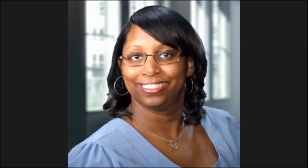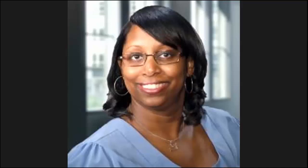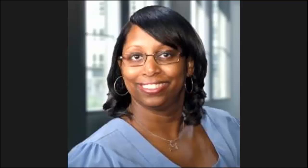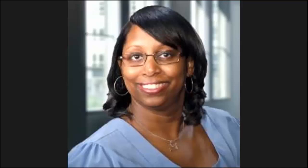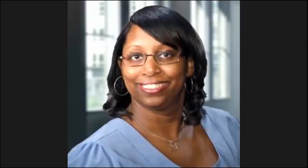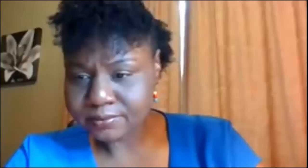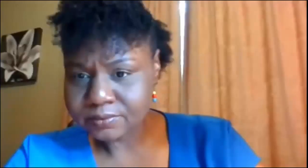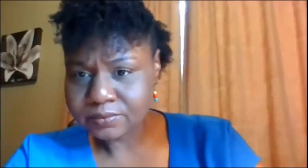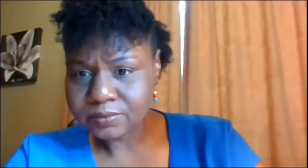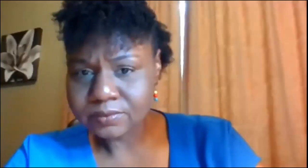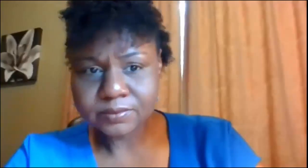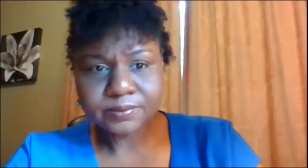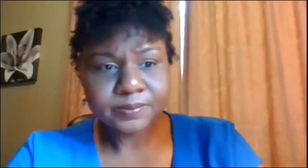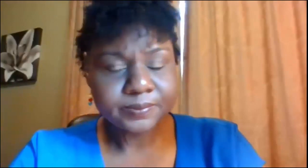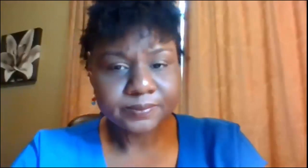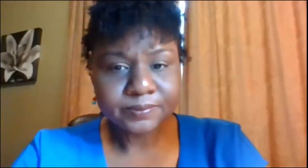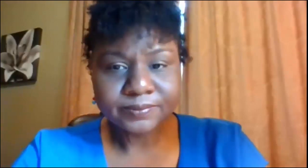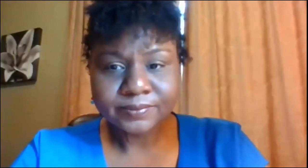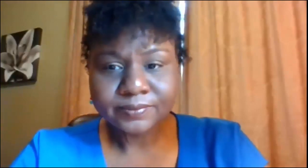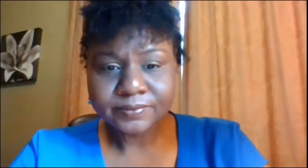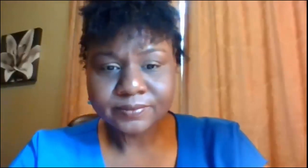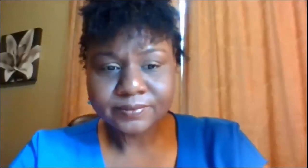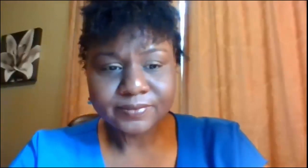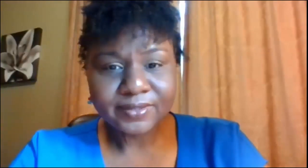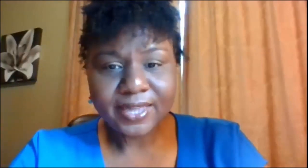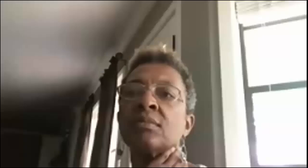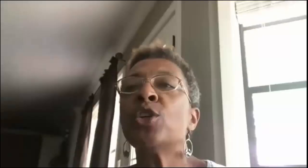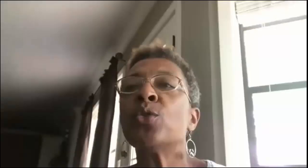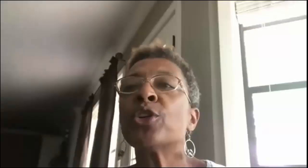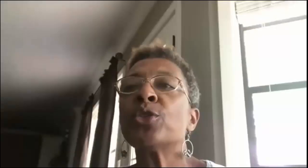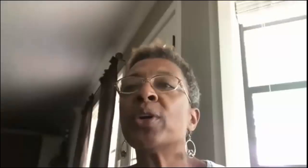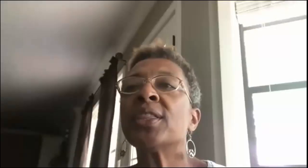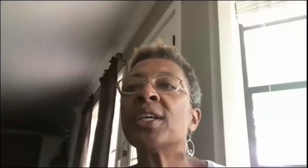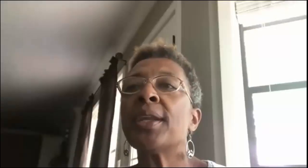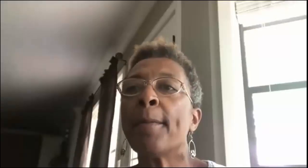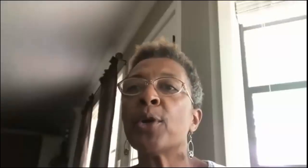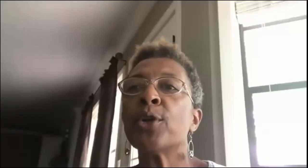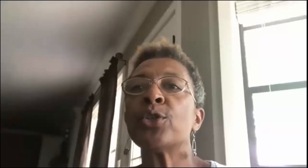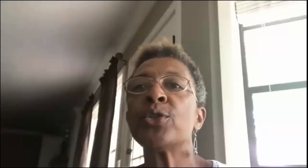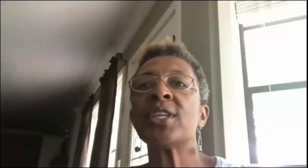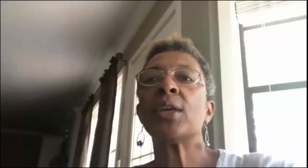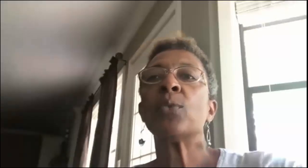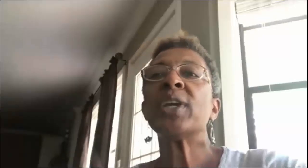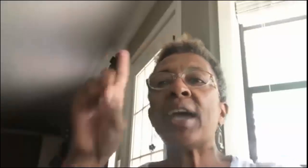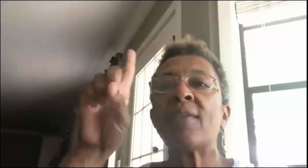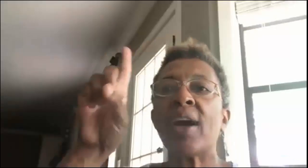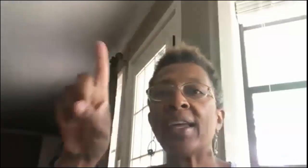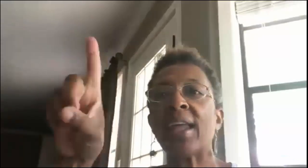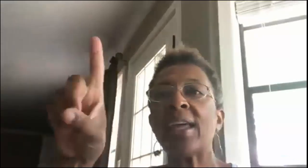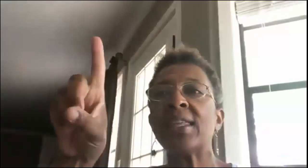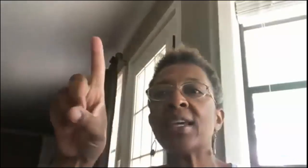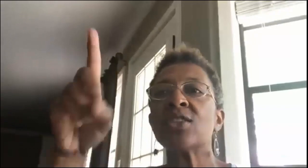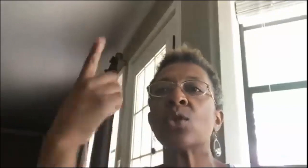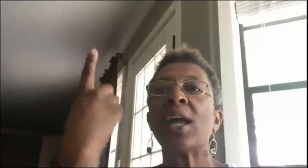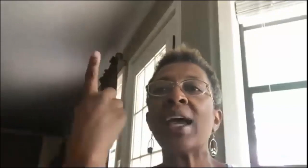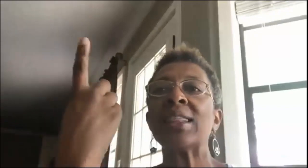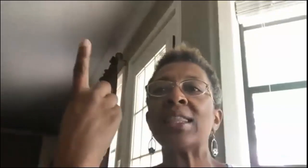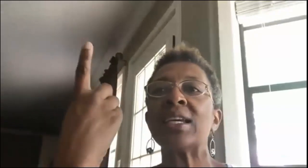okay good afternoon everyone thank you when you are doing the numbers you said that we could have our hand like this or like this